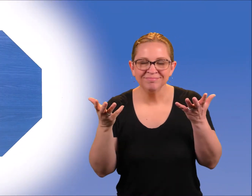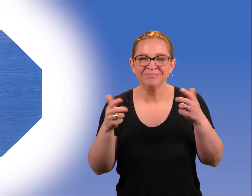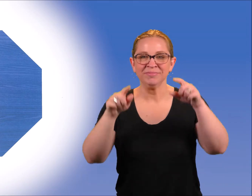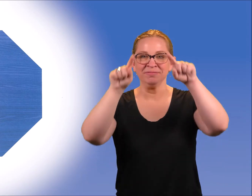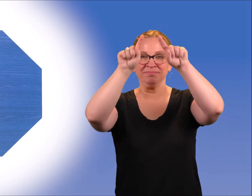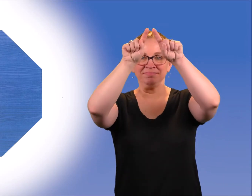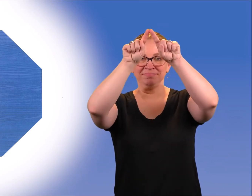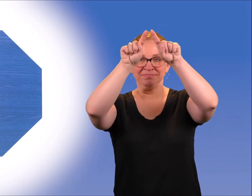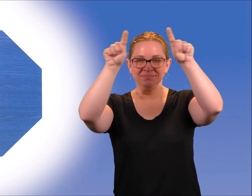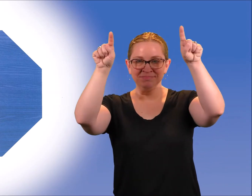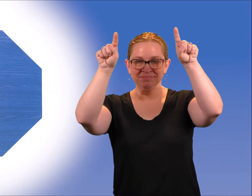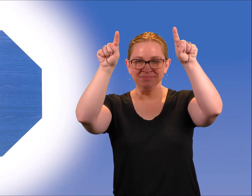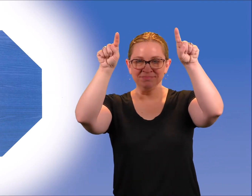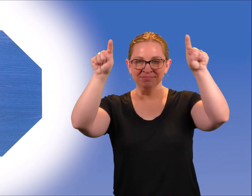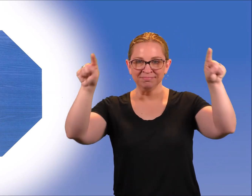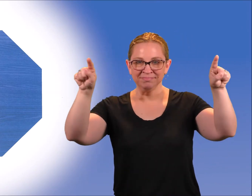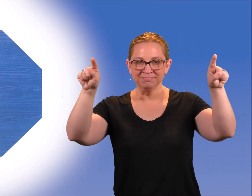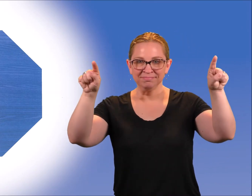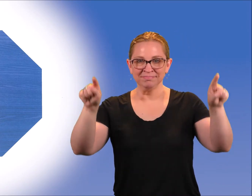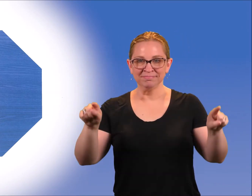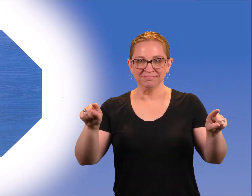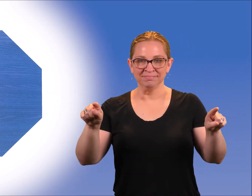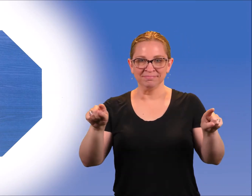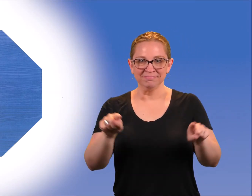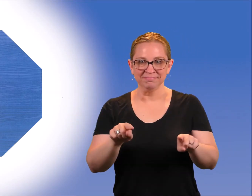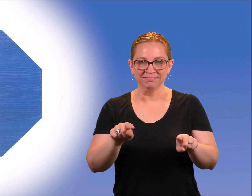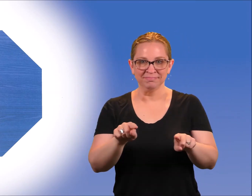This is an octagon.